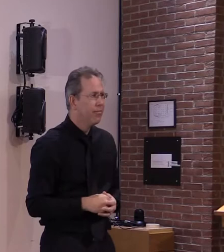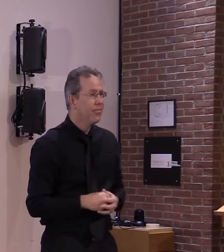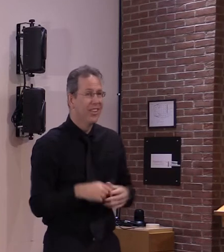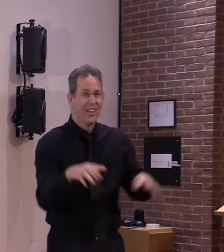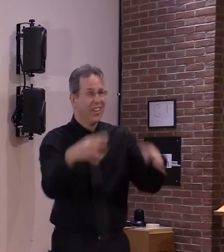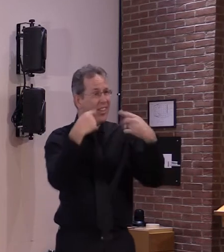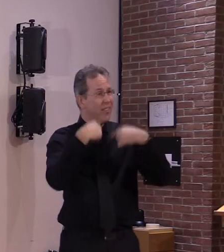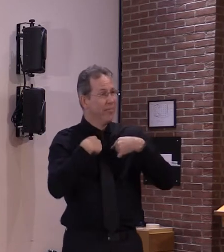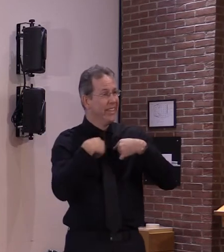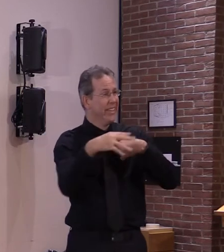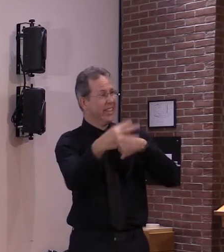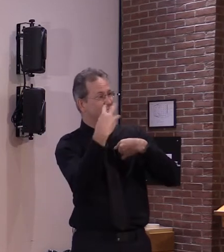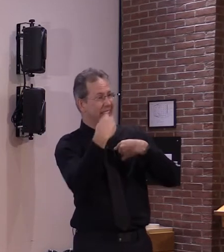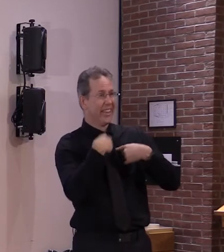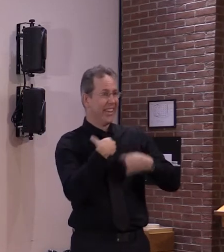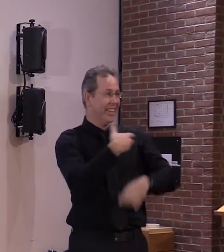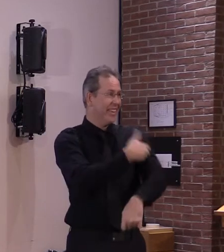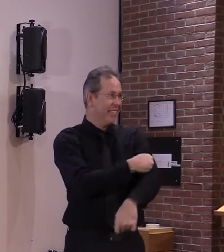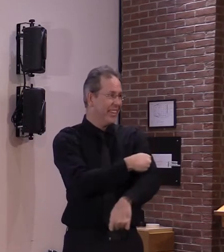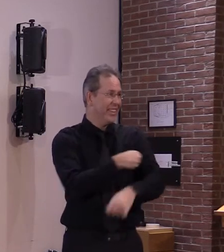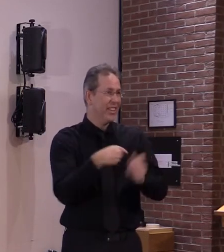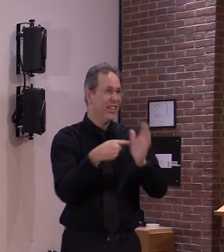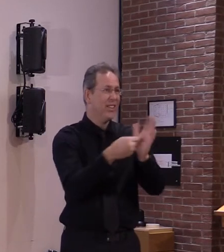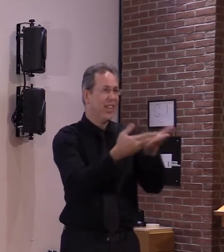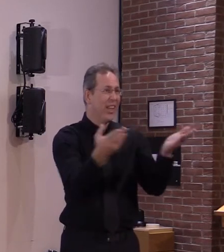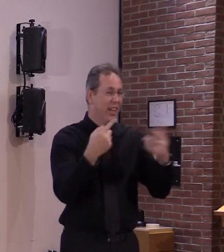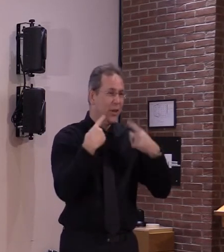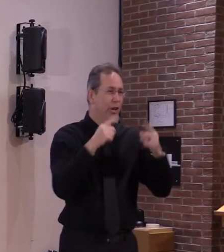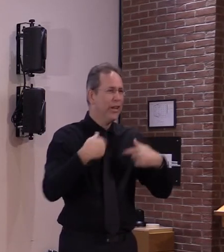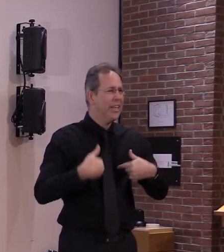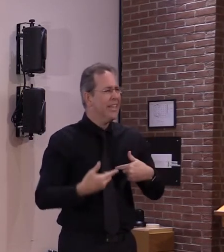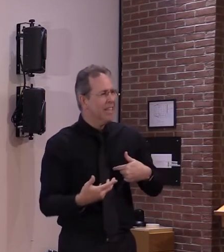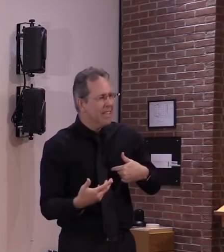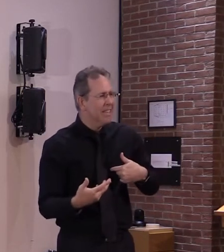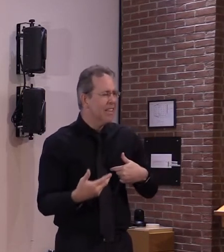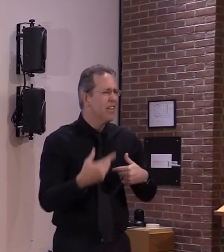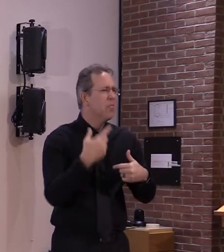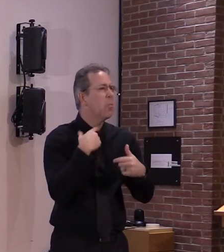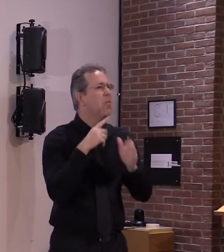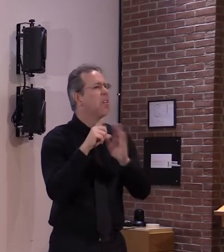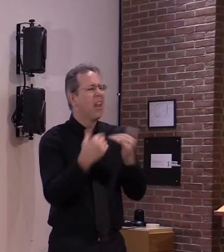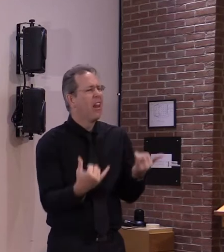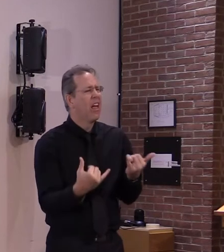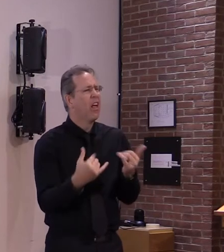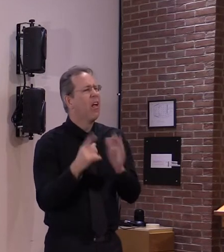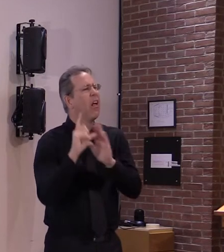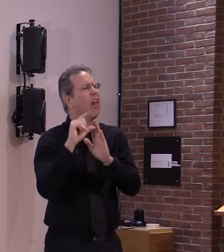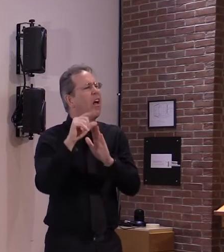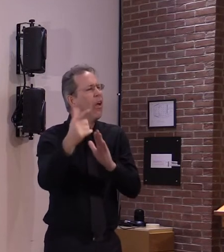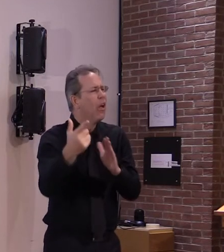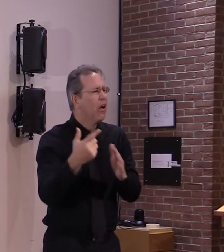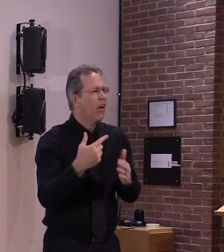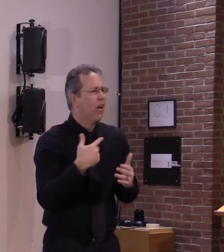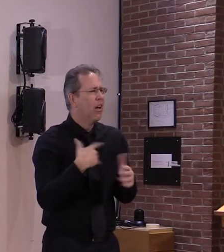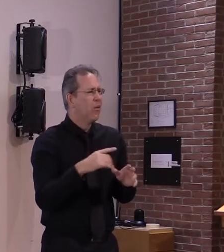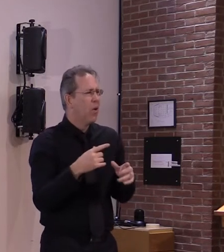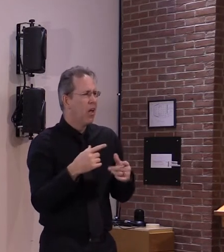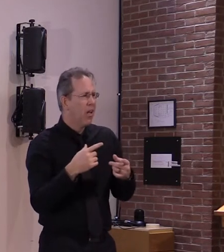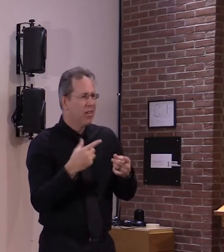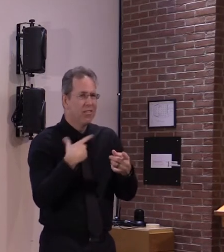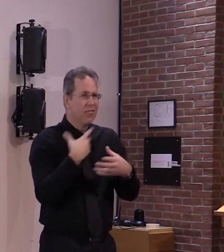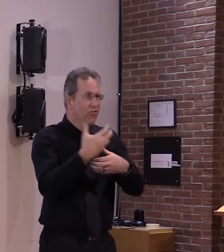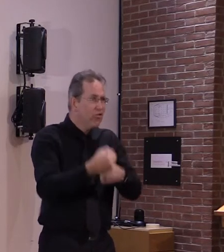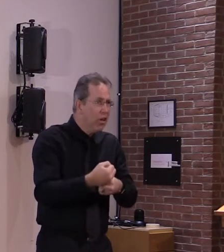make sure if we get to that point when there's a lack of confidence if that's what i have to do i could be more than willing to do it but again i just want to